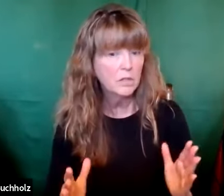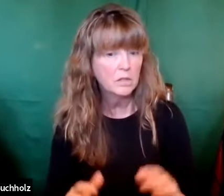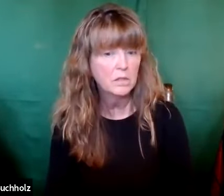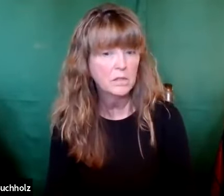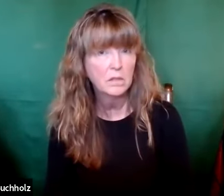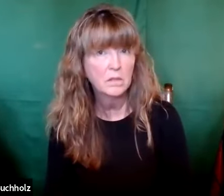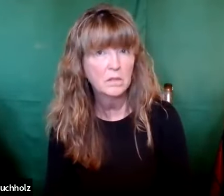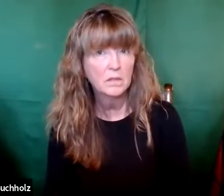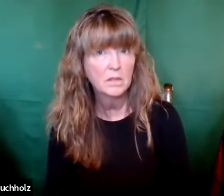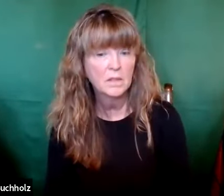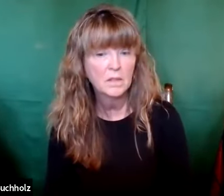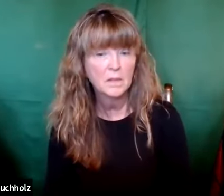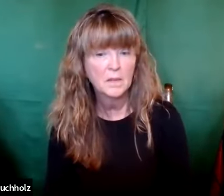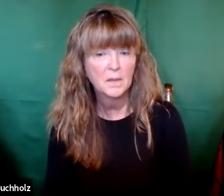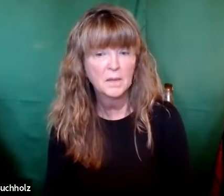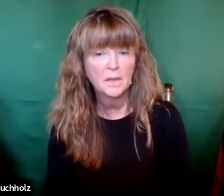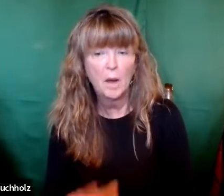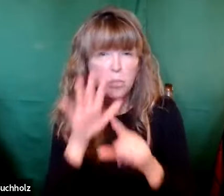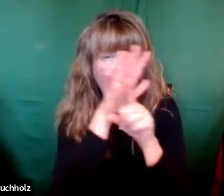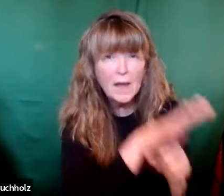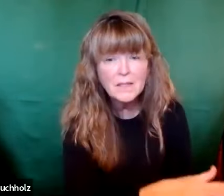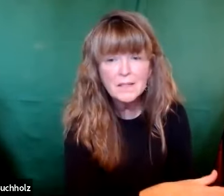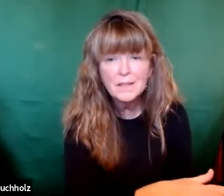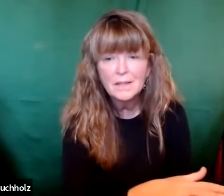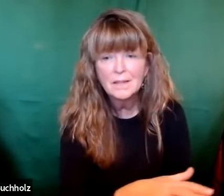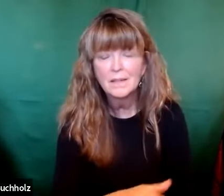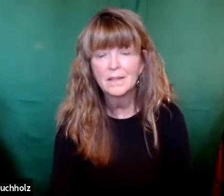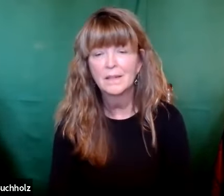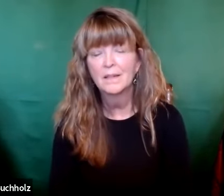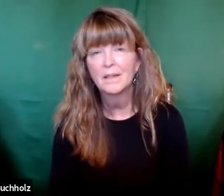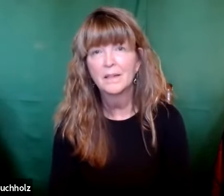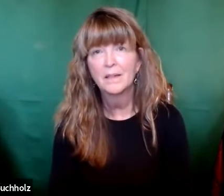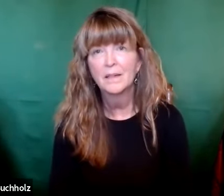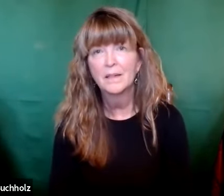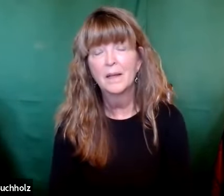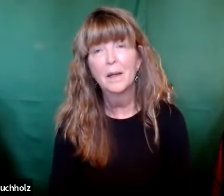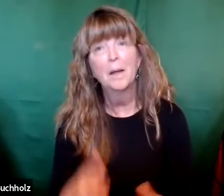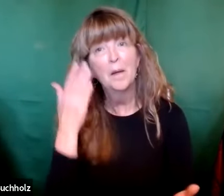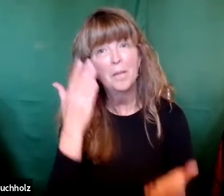it can be those who are imprisoned, it could be people who experience oppression.